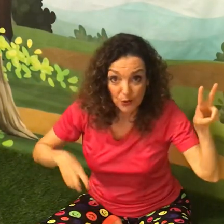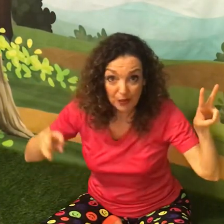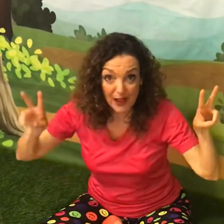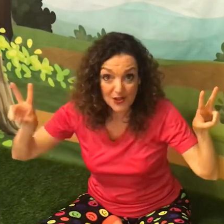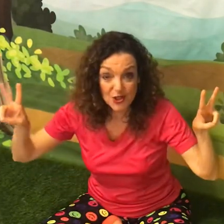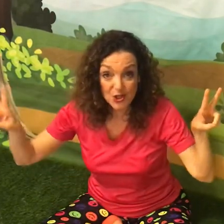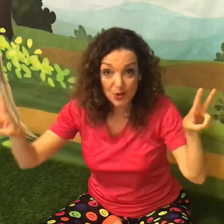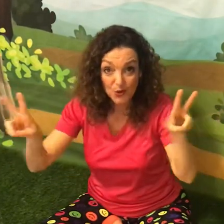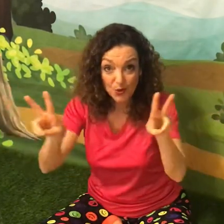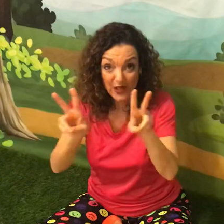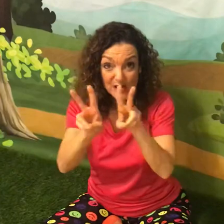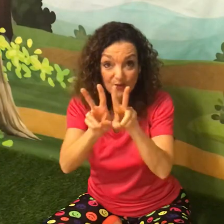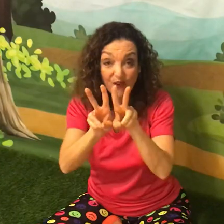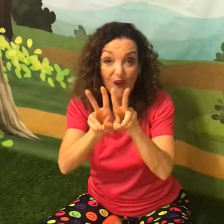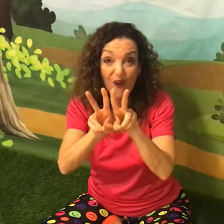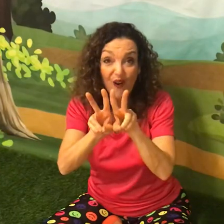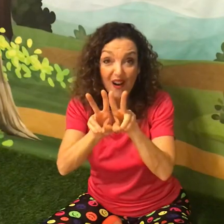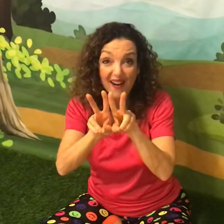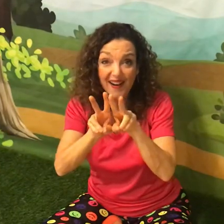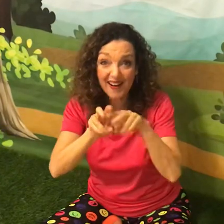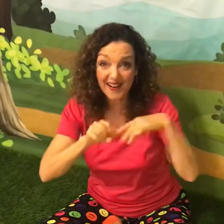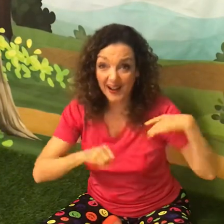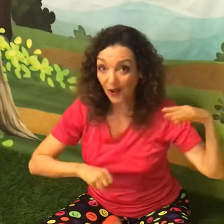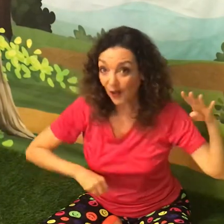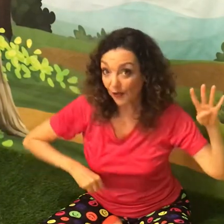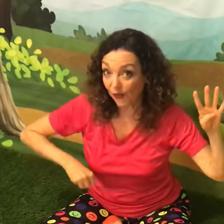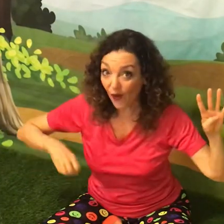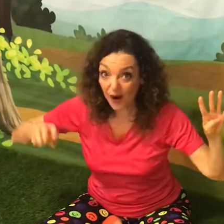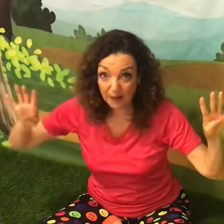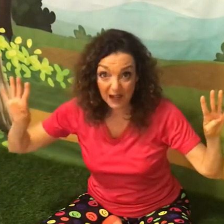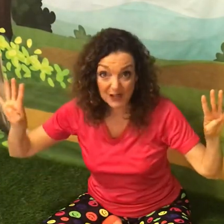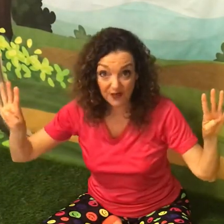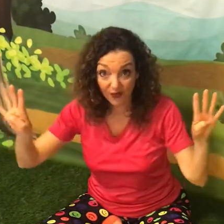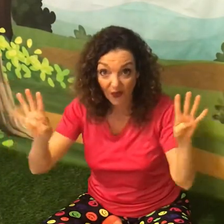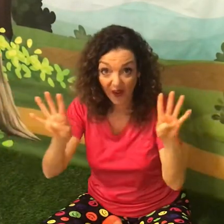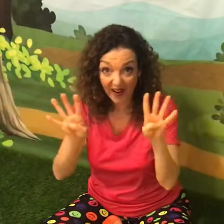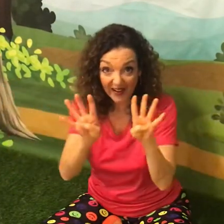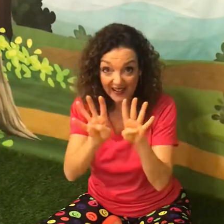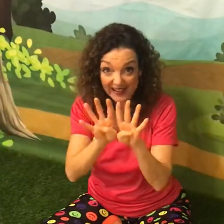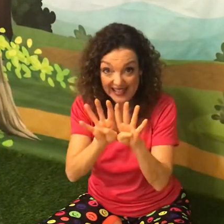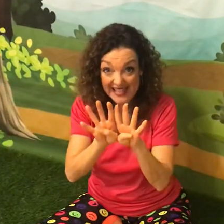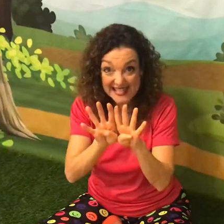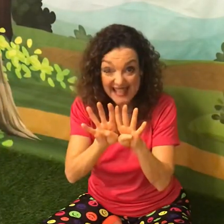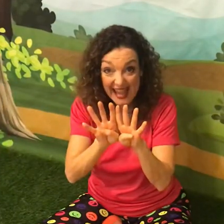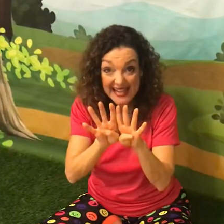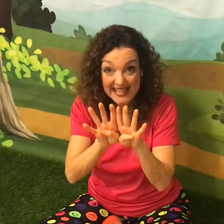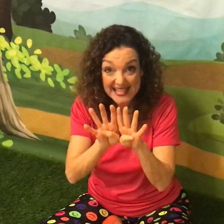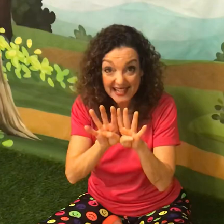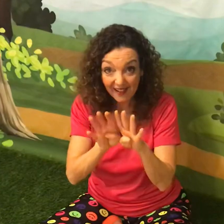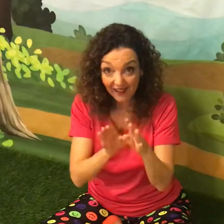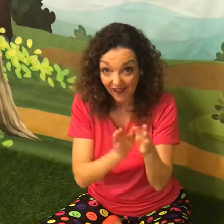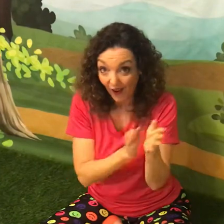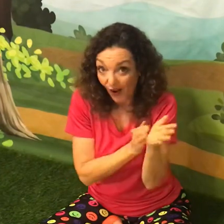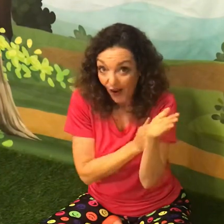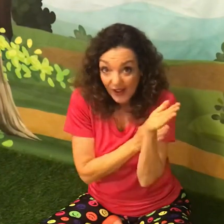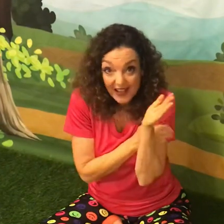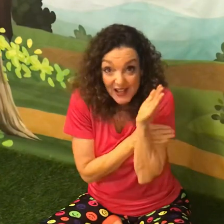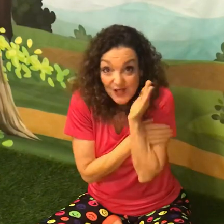plus two is four. Four plus four is eight. All his